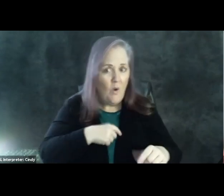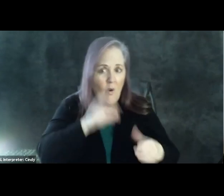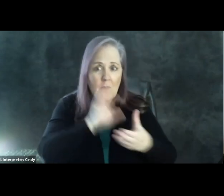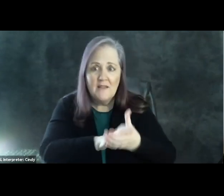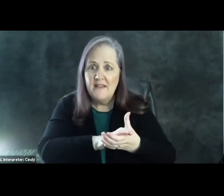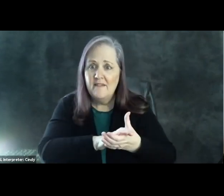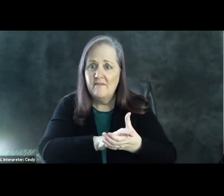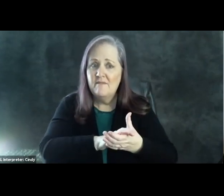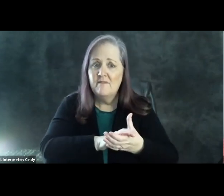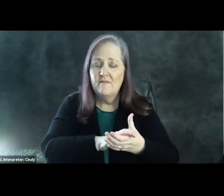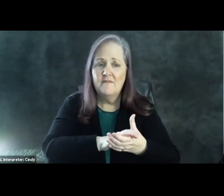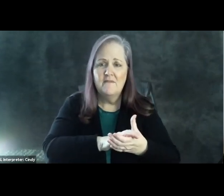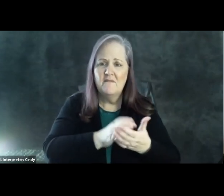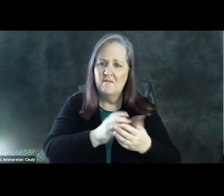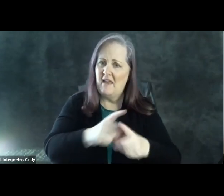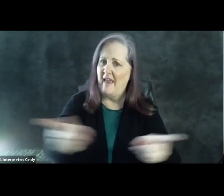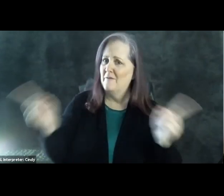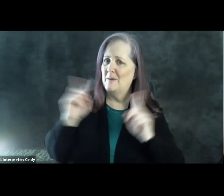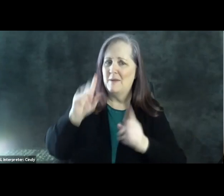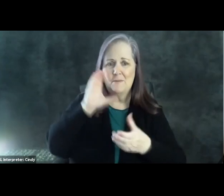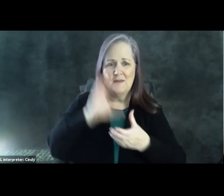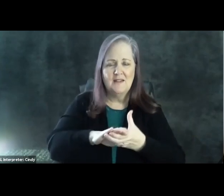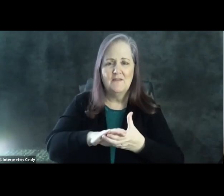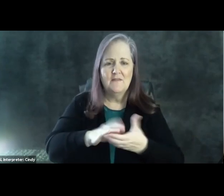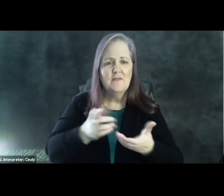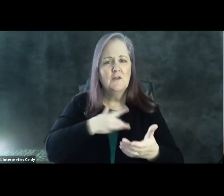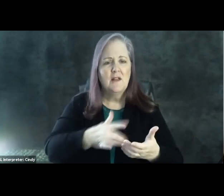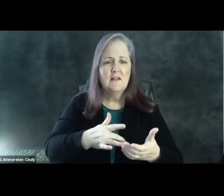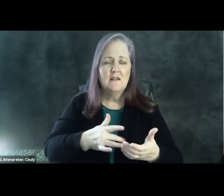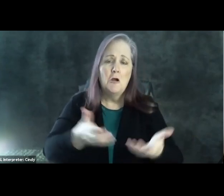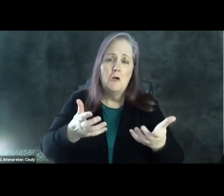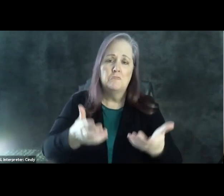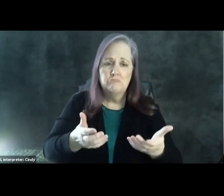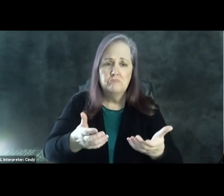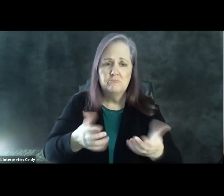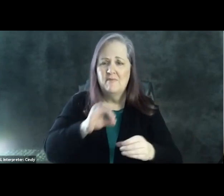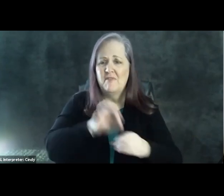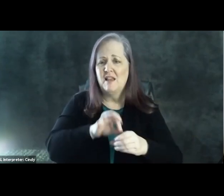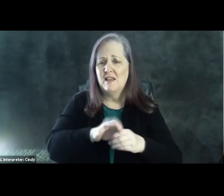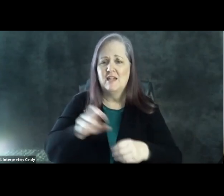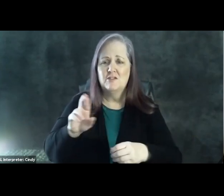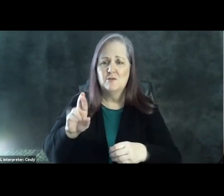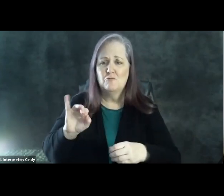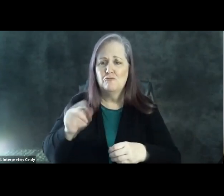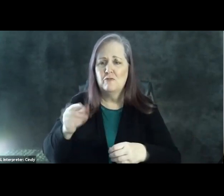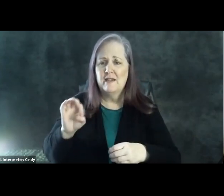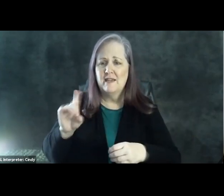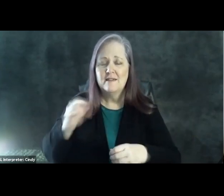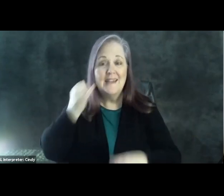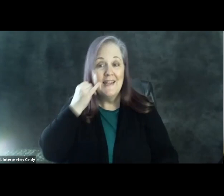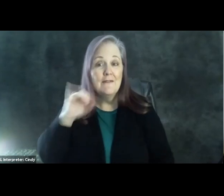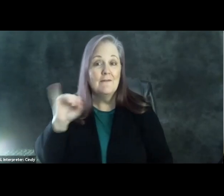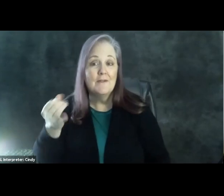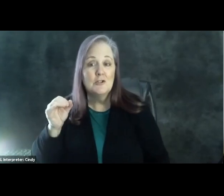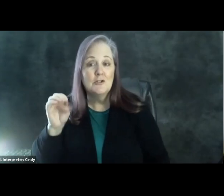you think that everyone else believes that you're likely to think that the election was rigged if it turns out that Joe Biden gets more